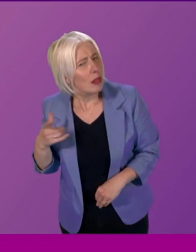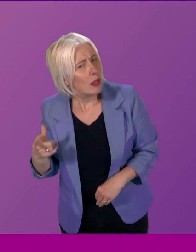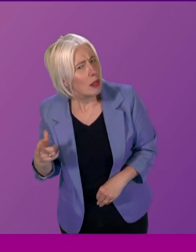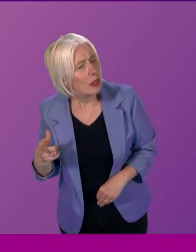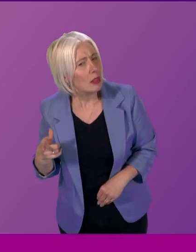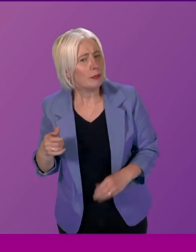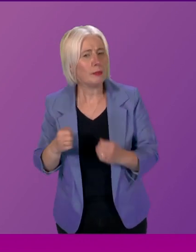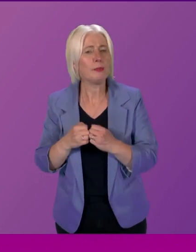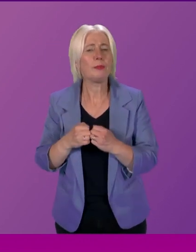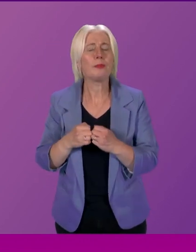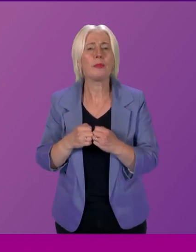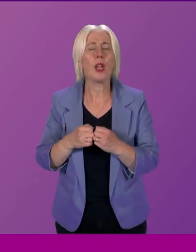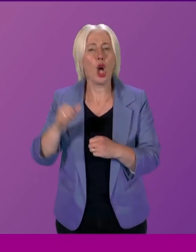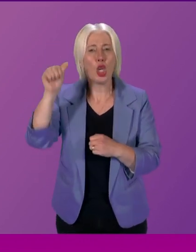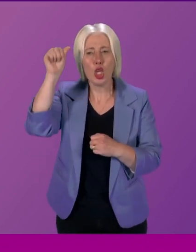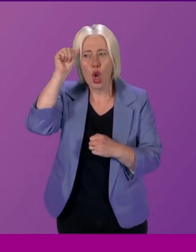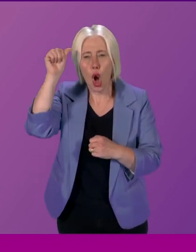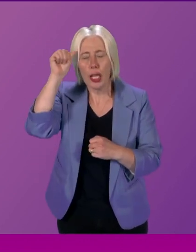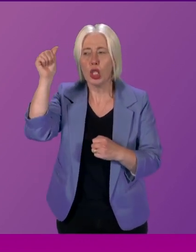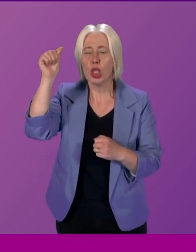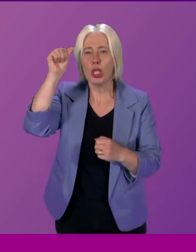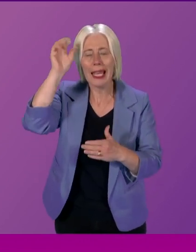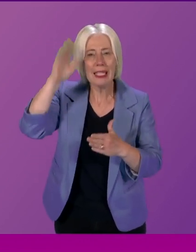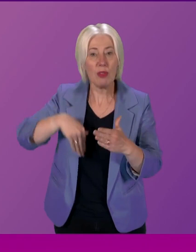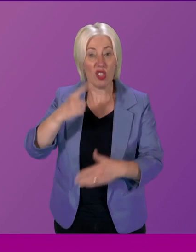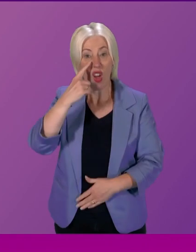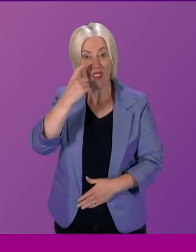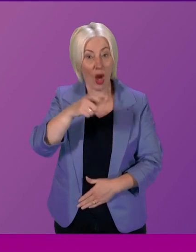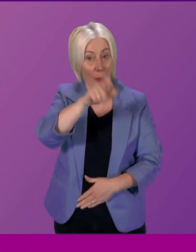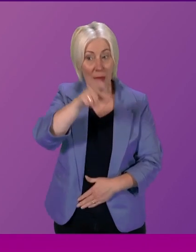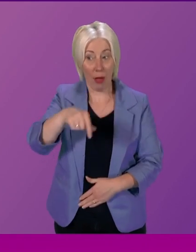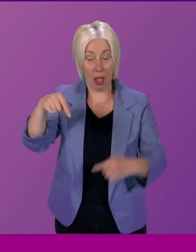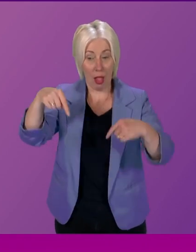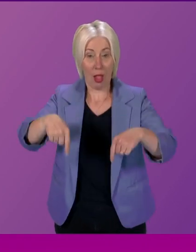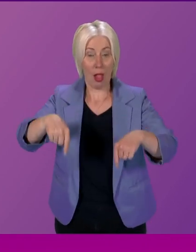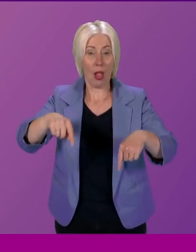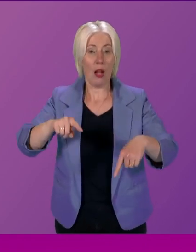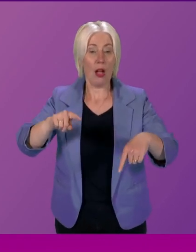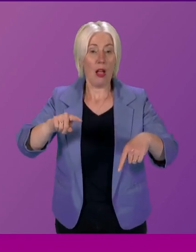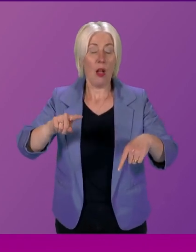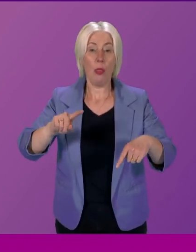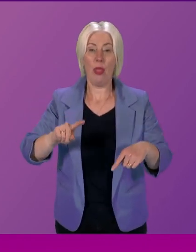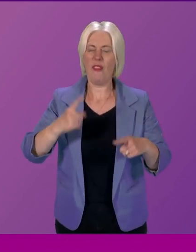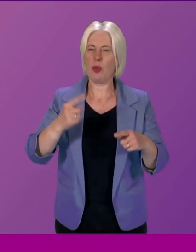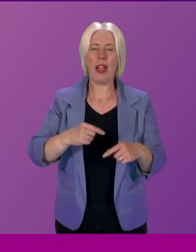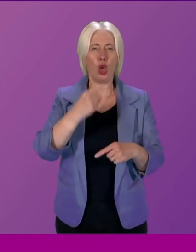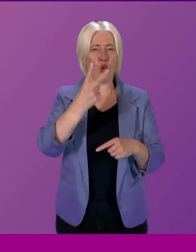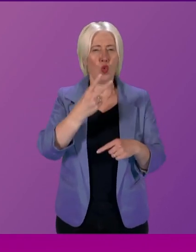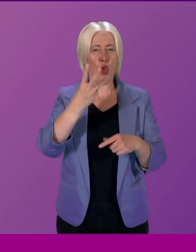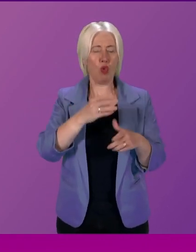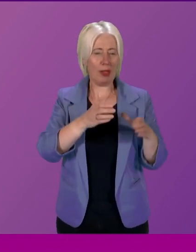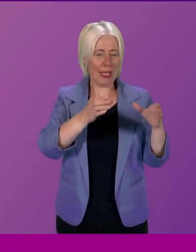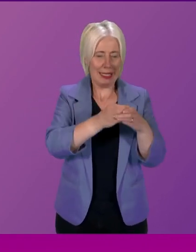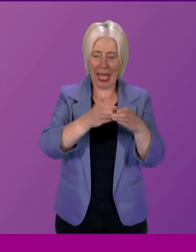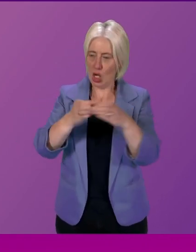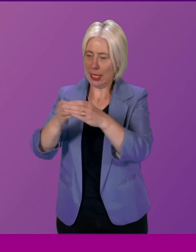knowledge and experience that our young people had in the first two or three sessions across Scotland